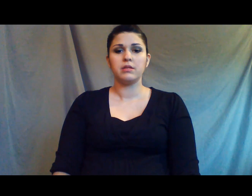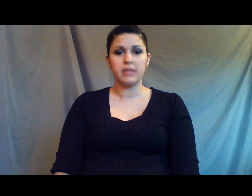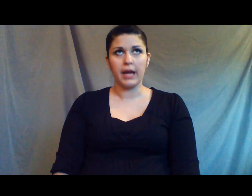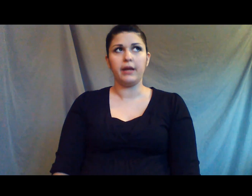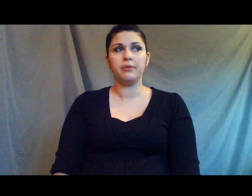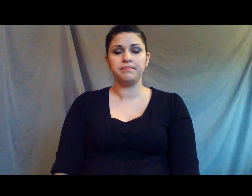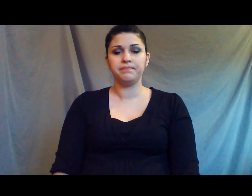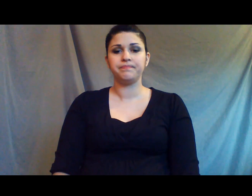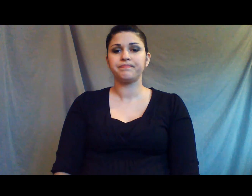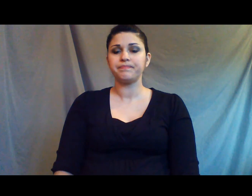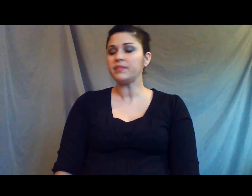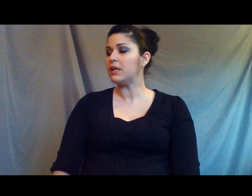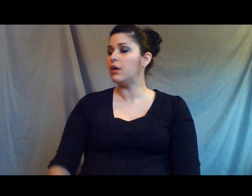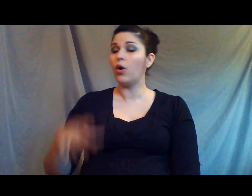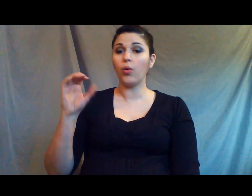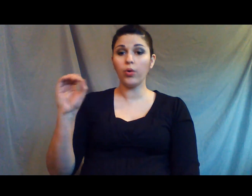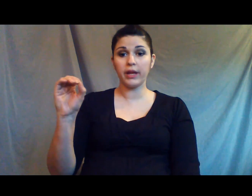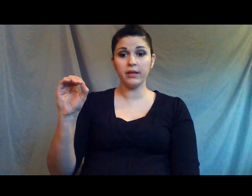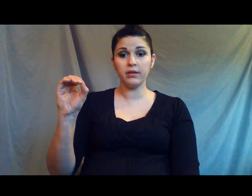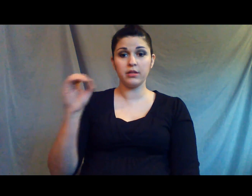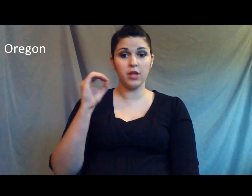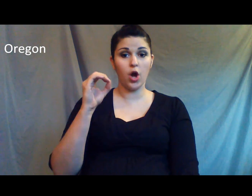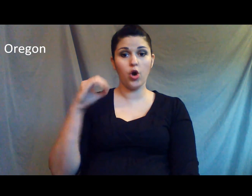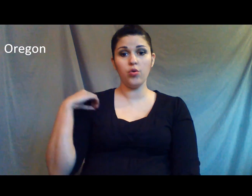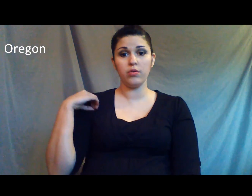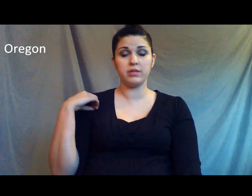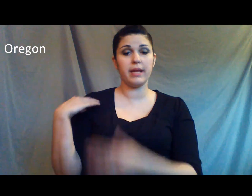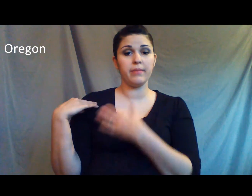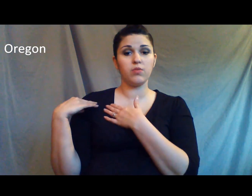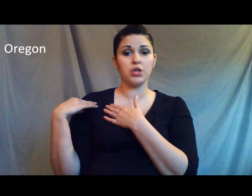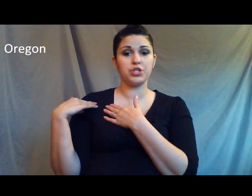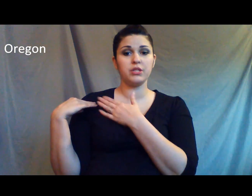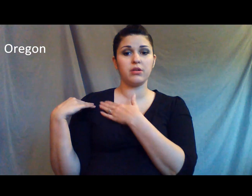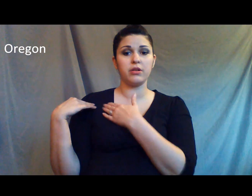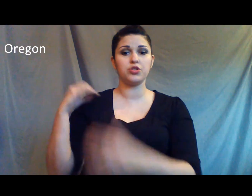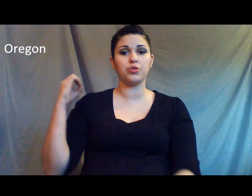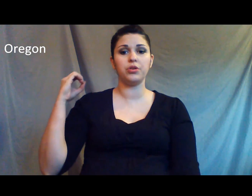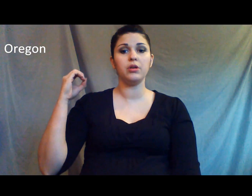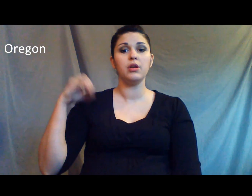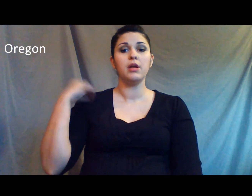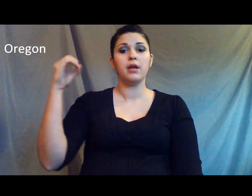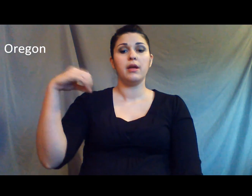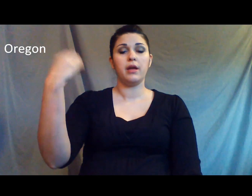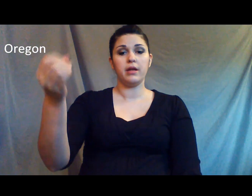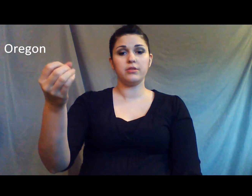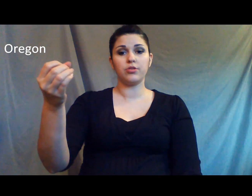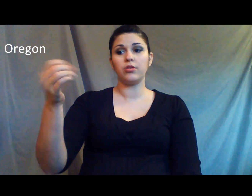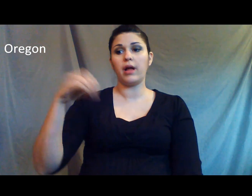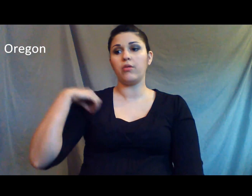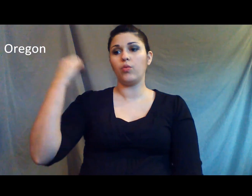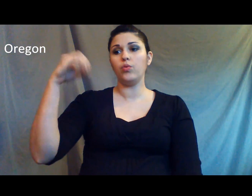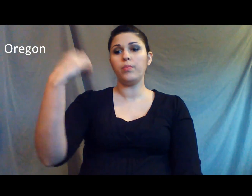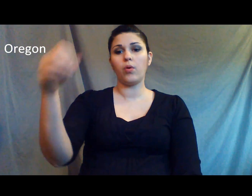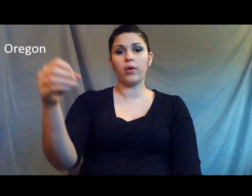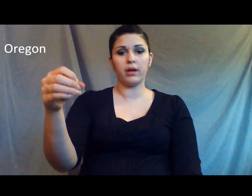Sign. Oregon is the O. Same as Washington. Start at the shoulder. And circle out. Oregon.